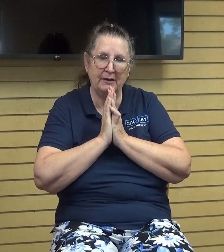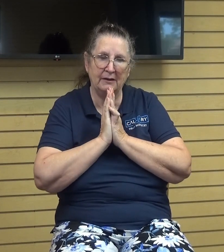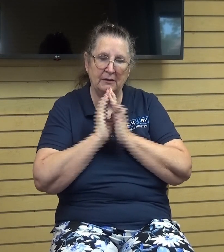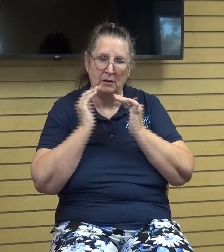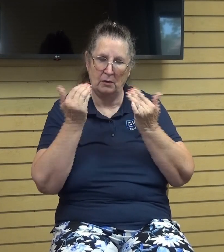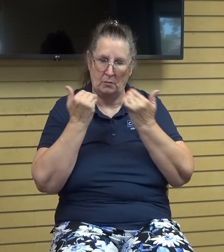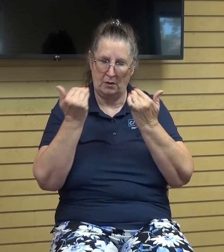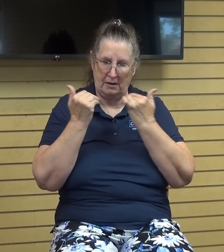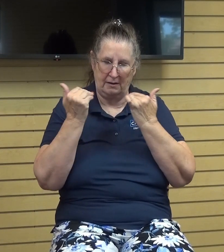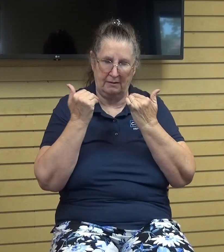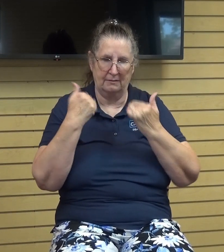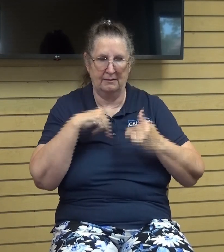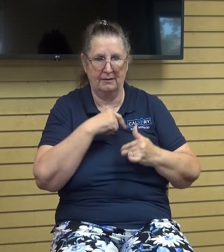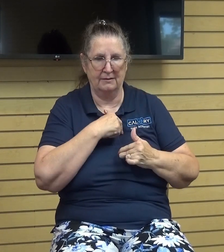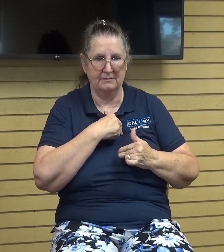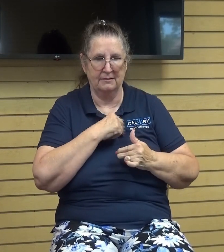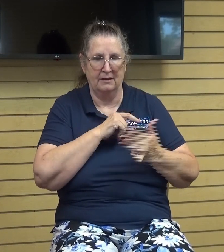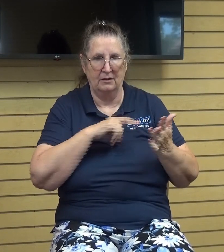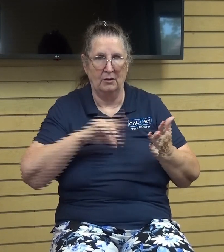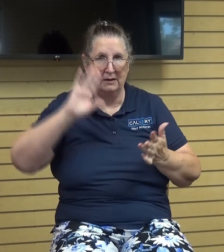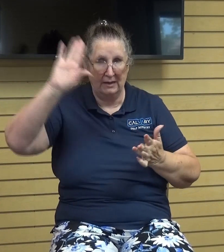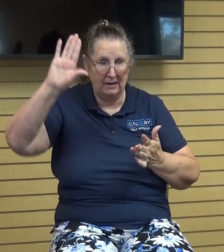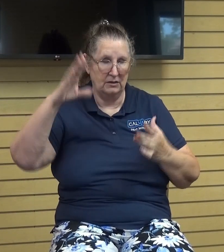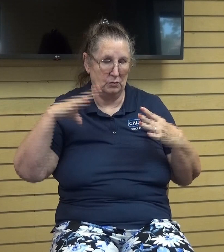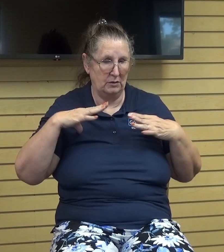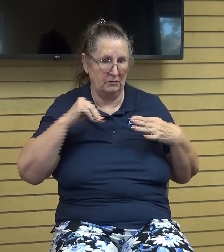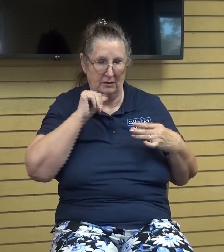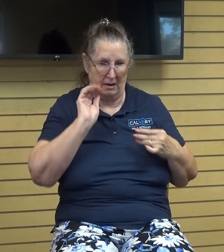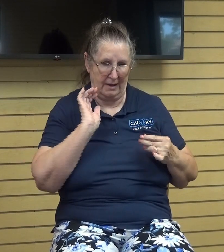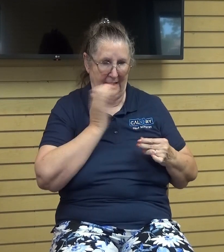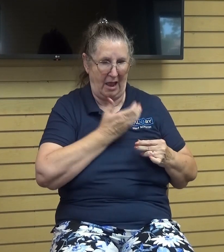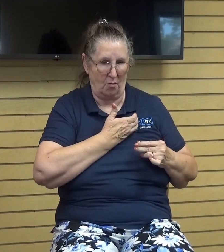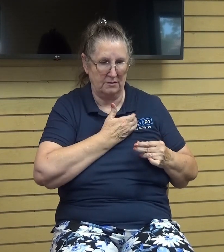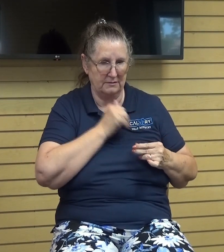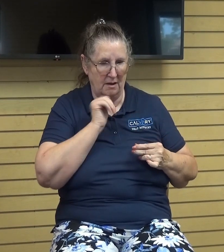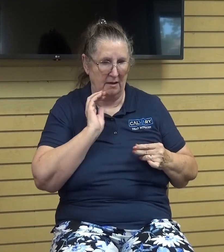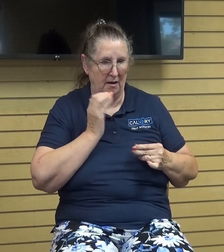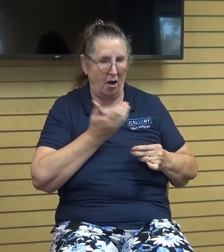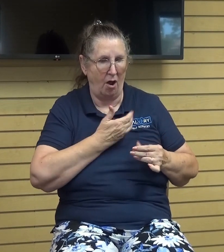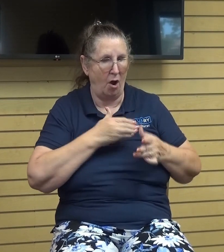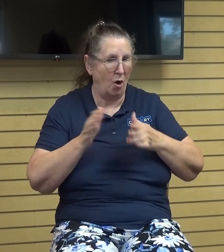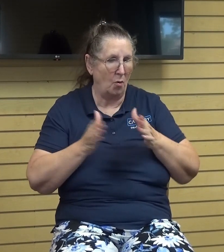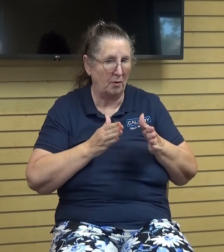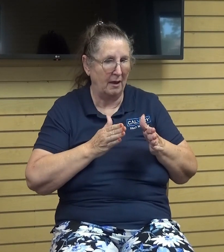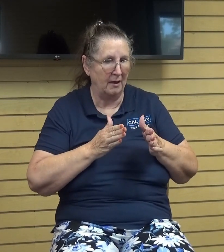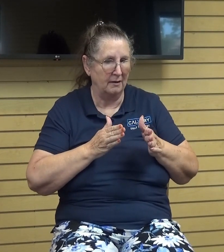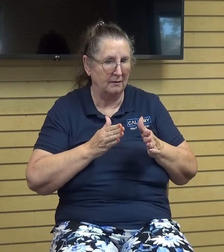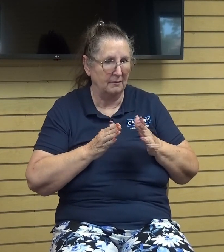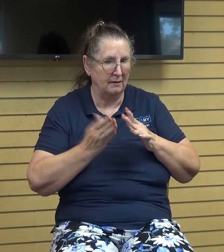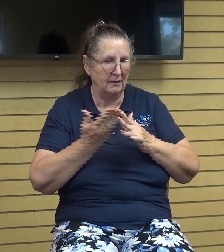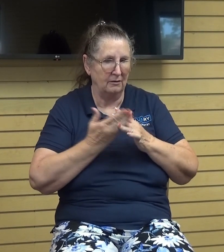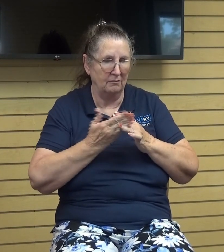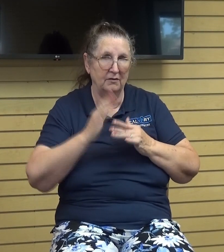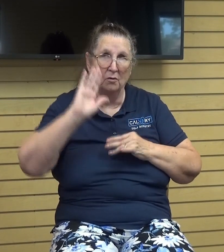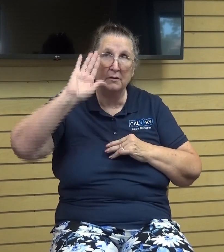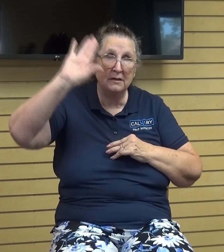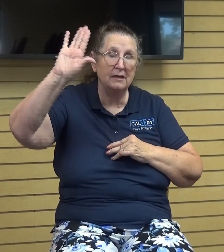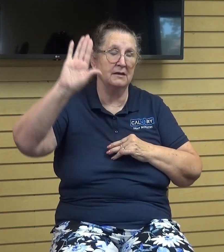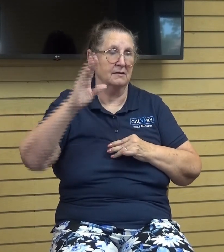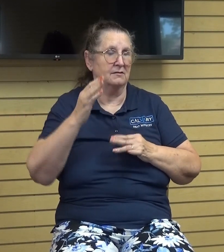that it's the lord's retreat and not ours and not to let our plans get in the way of his plans you know because we can we